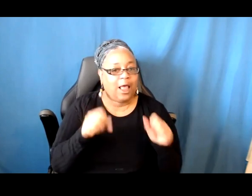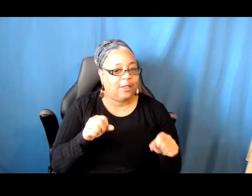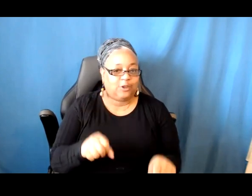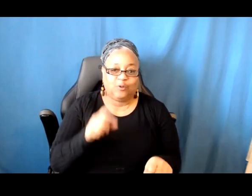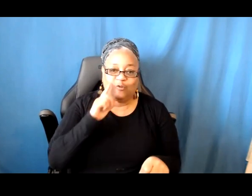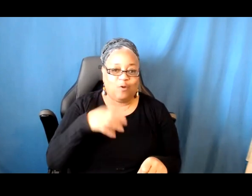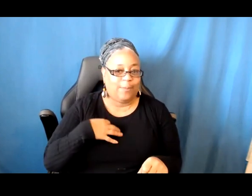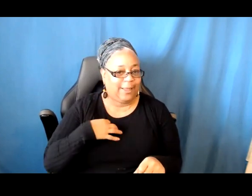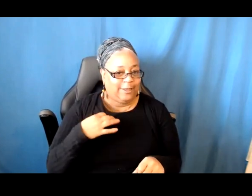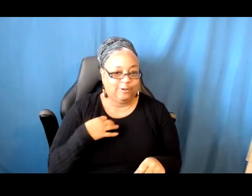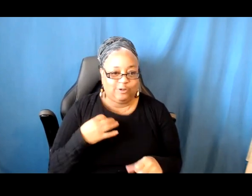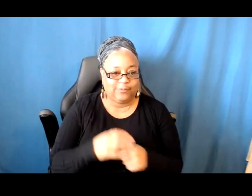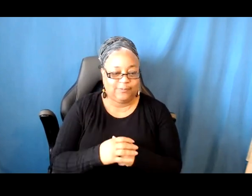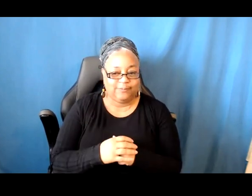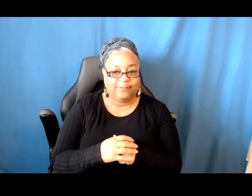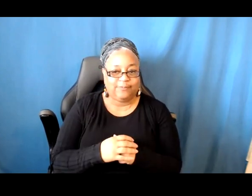dissertation.